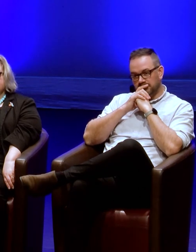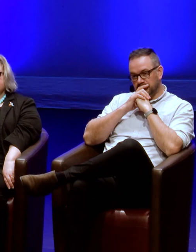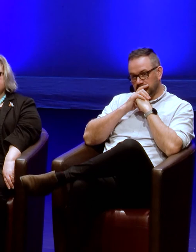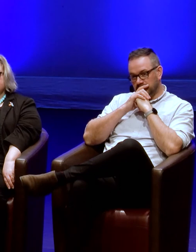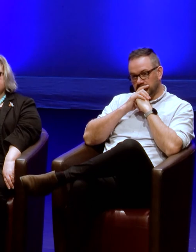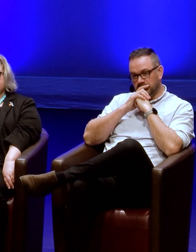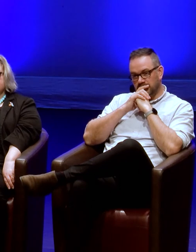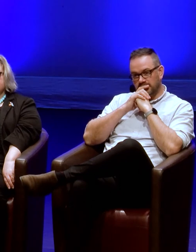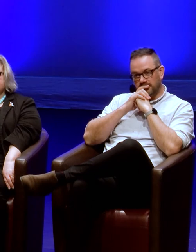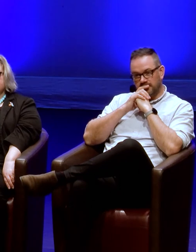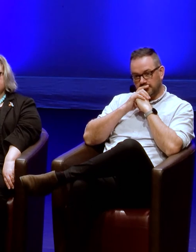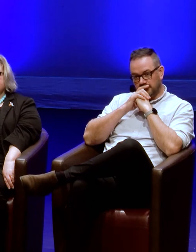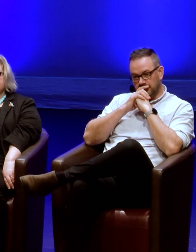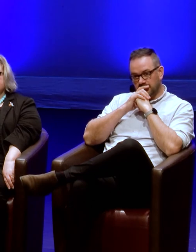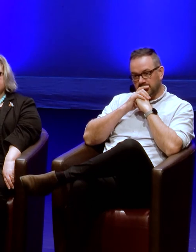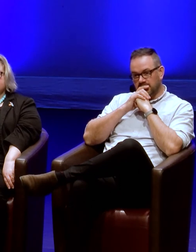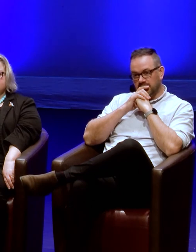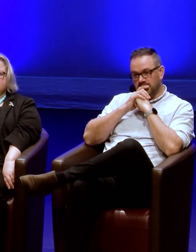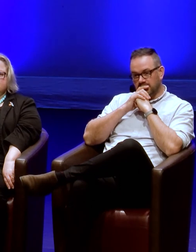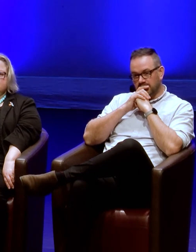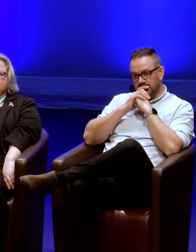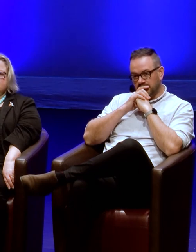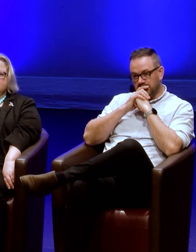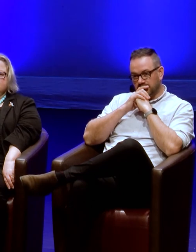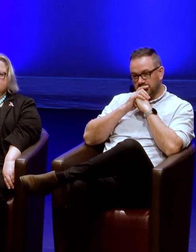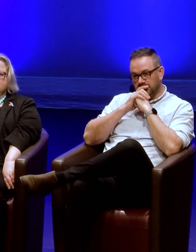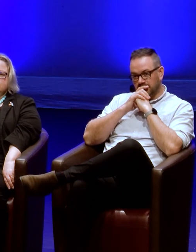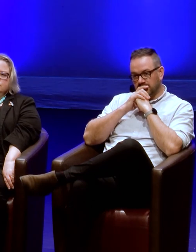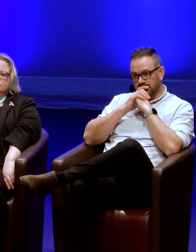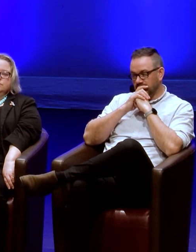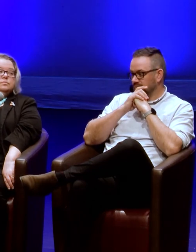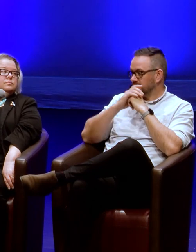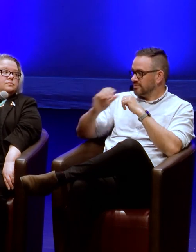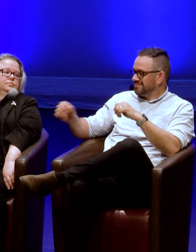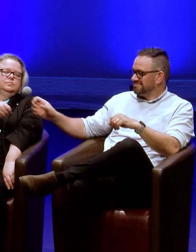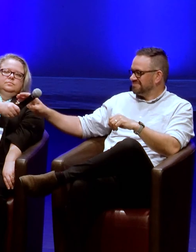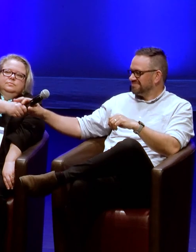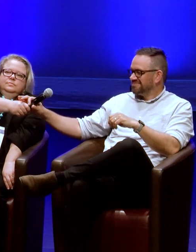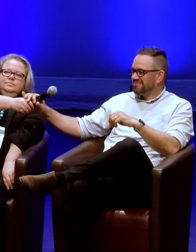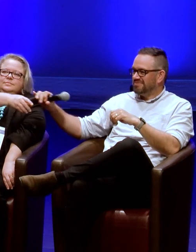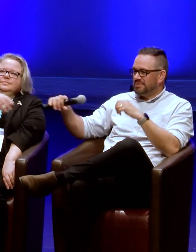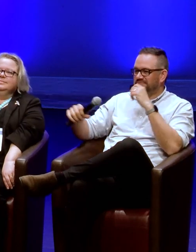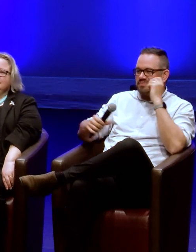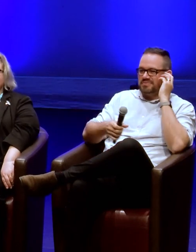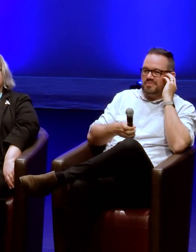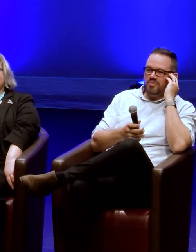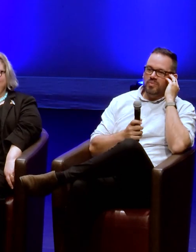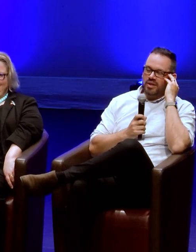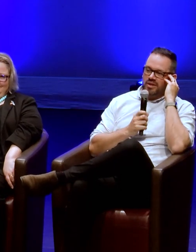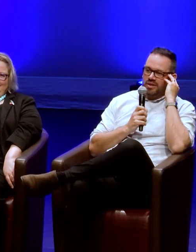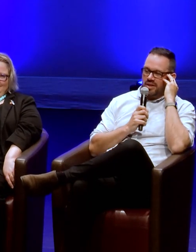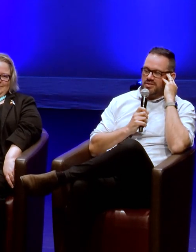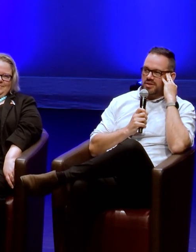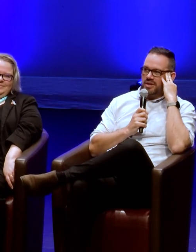be in an echo chamber, but also support the people who want to be in the echo chamber with you? Is a weird way to phrase that question.